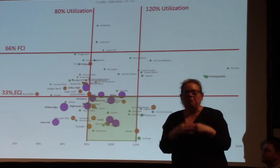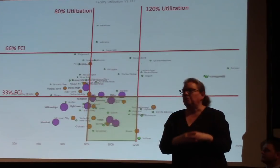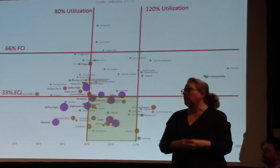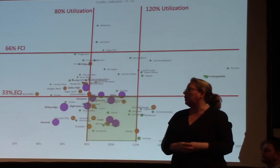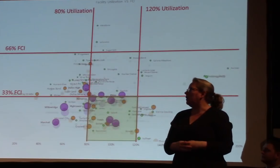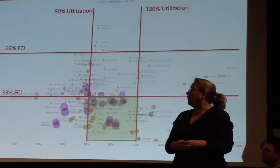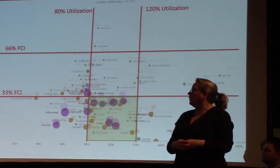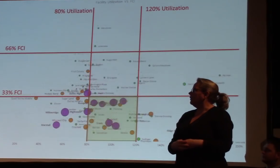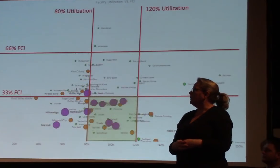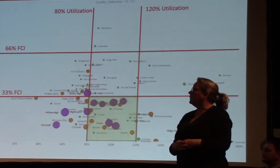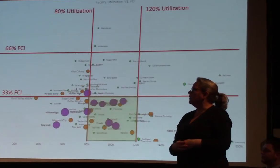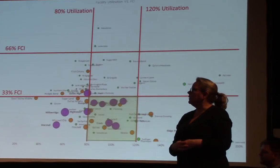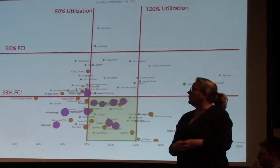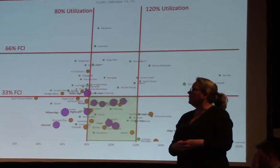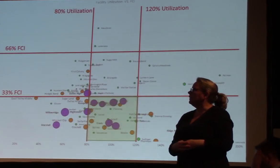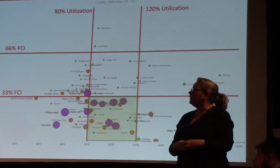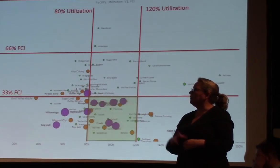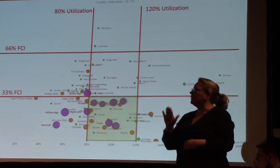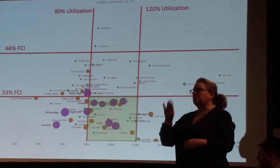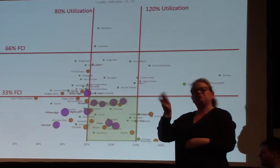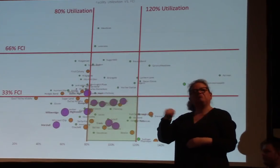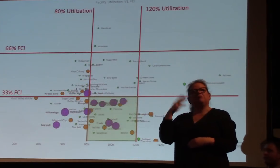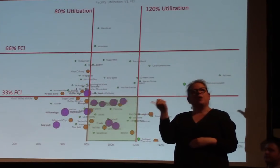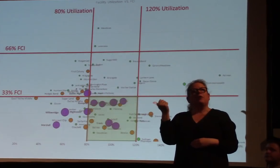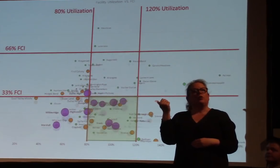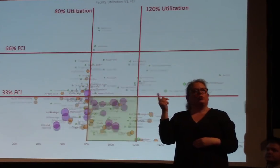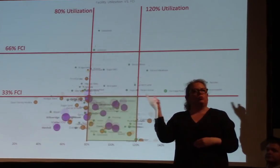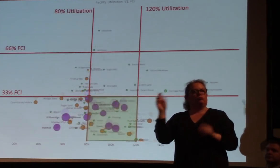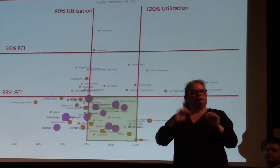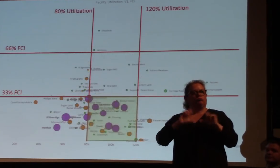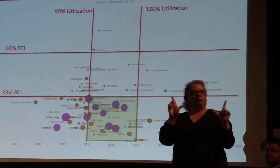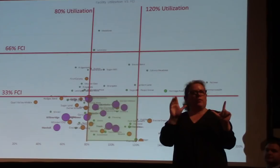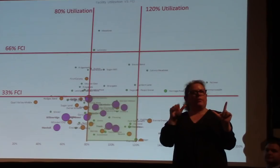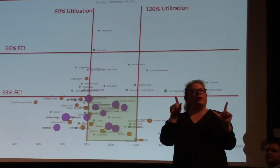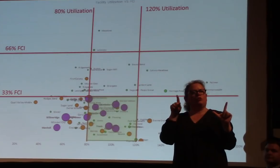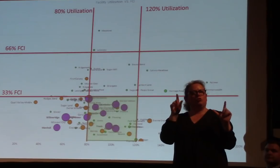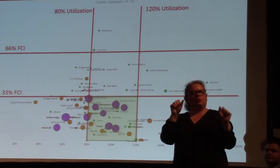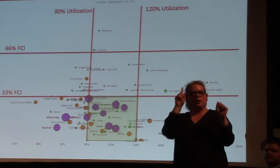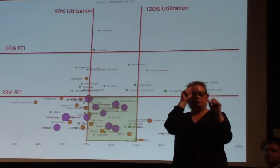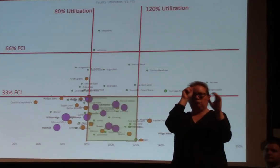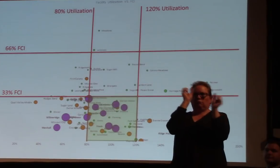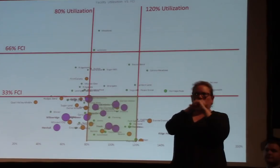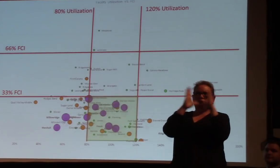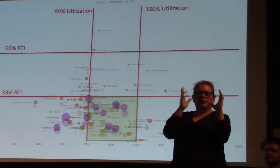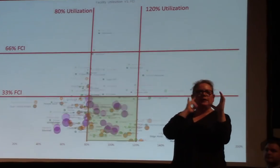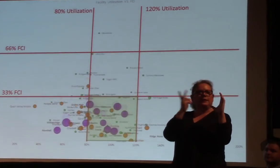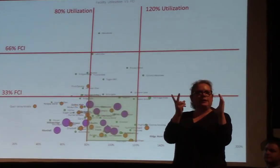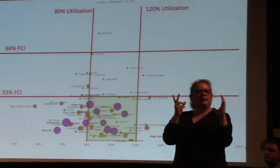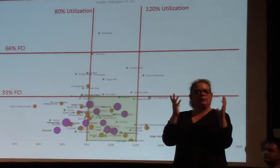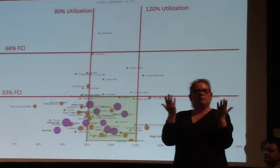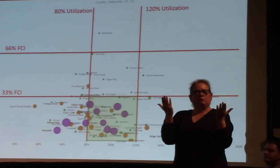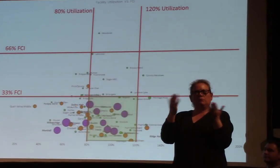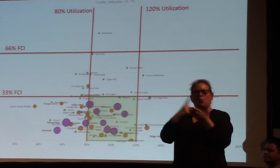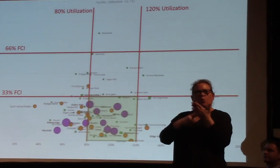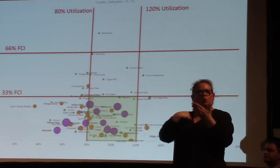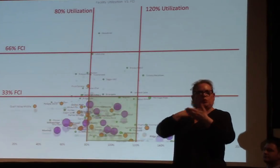think it's a very compelling slide and really kind of visualizes the parameters that we're dealing with with facility planning.